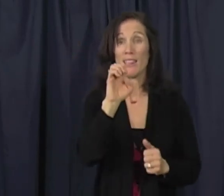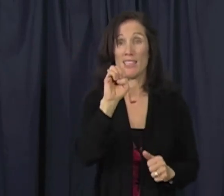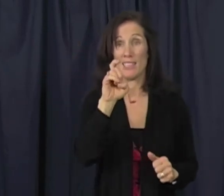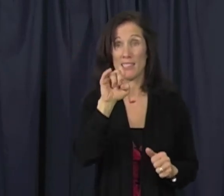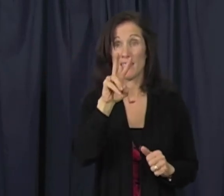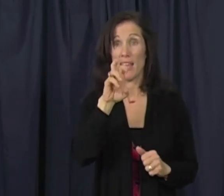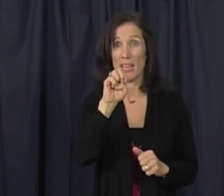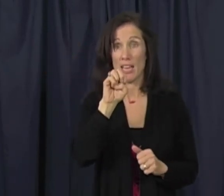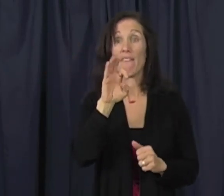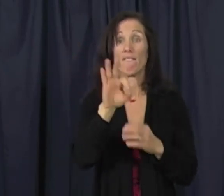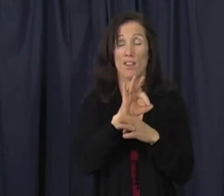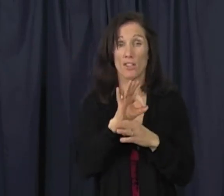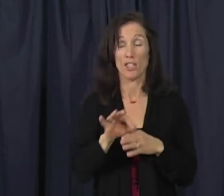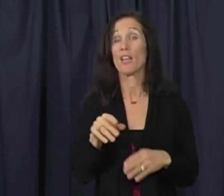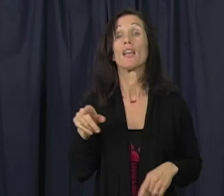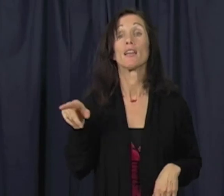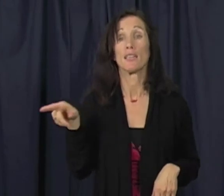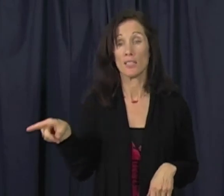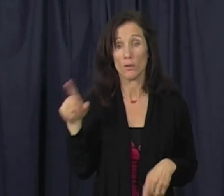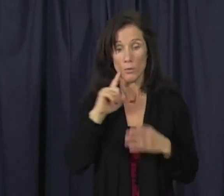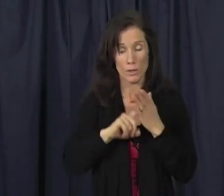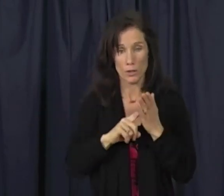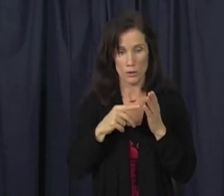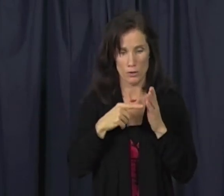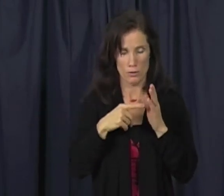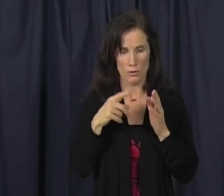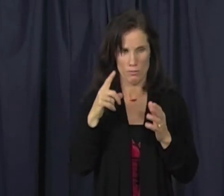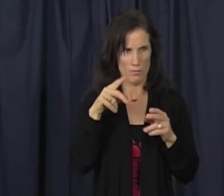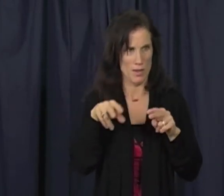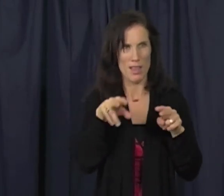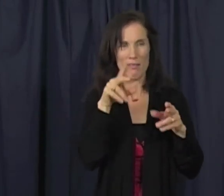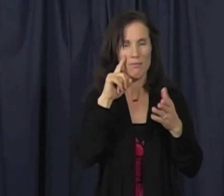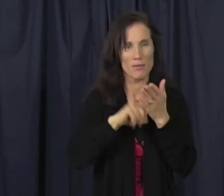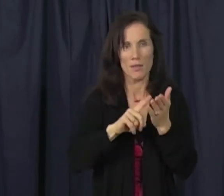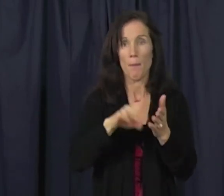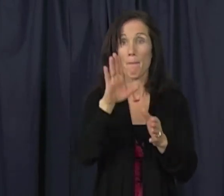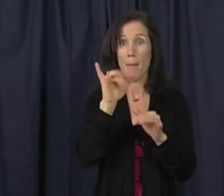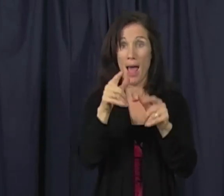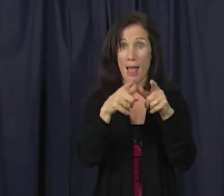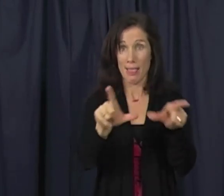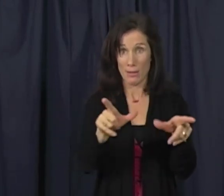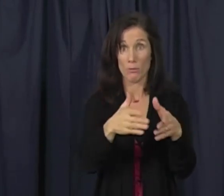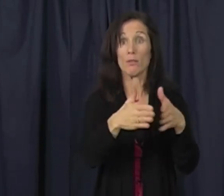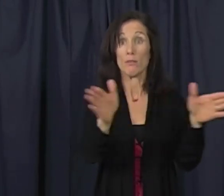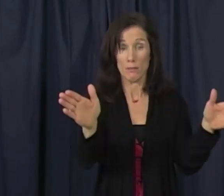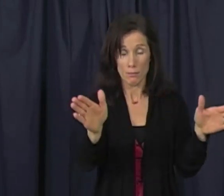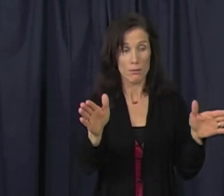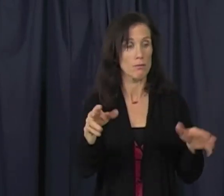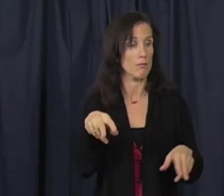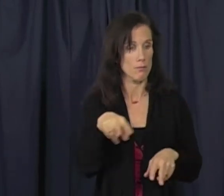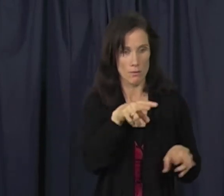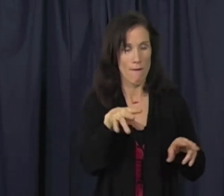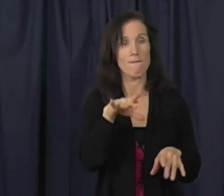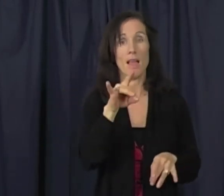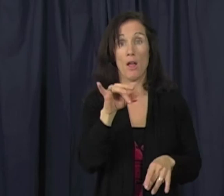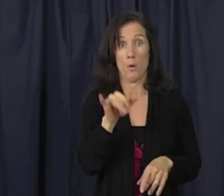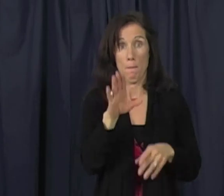Peter Hauser also did research on executive function, and his research showed that those who are bilingual